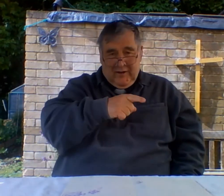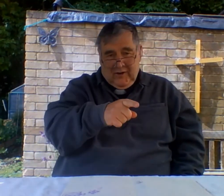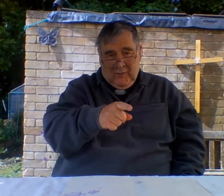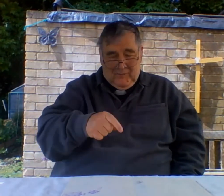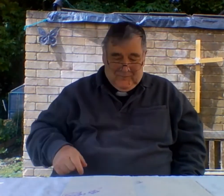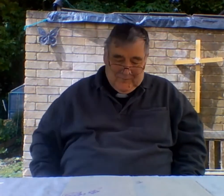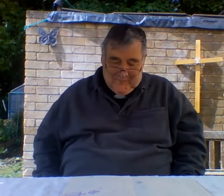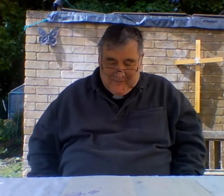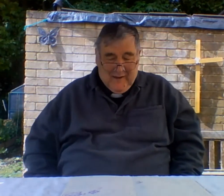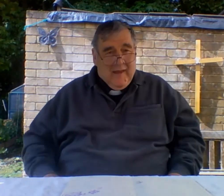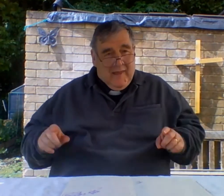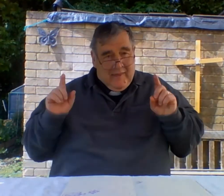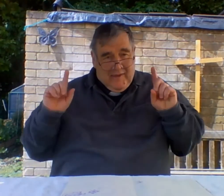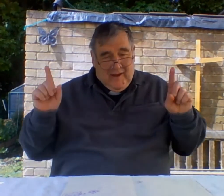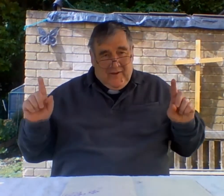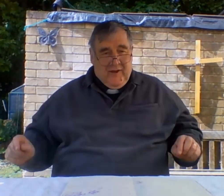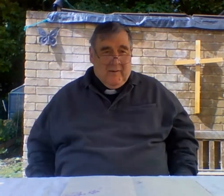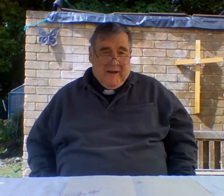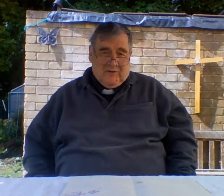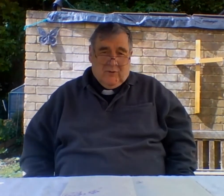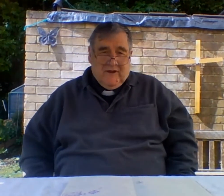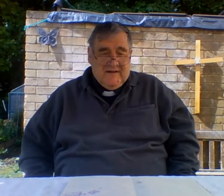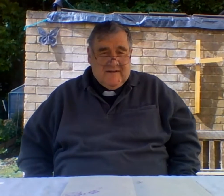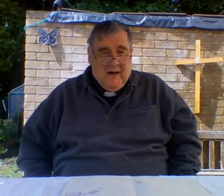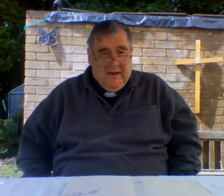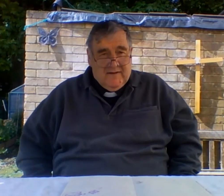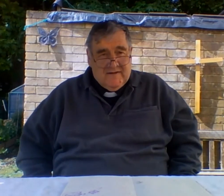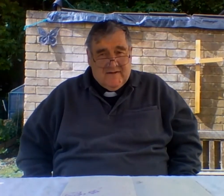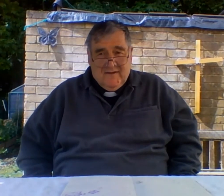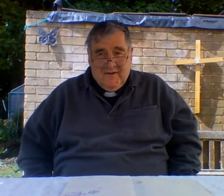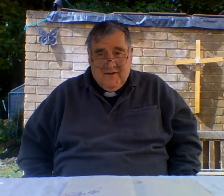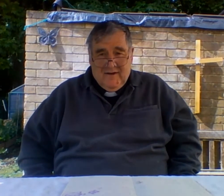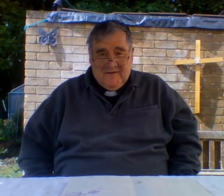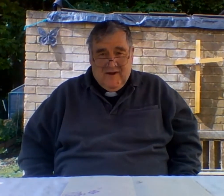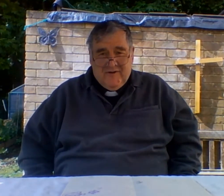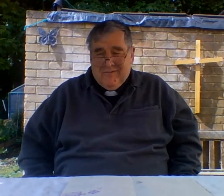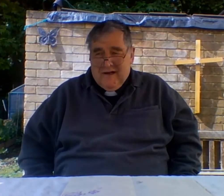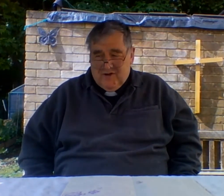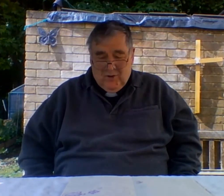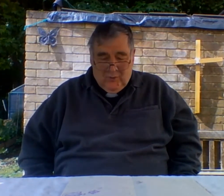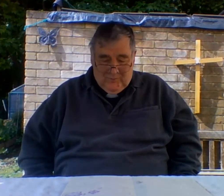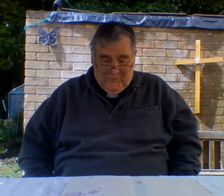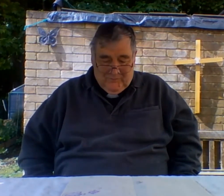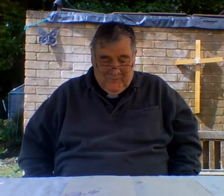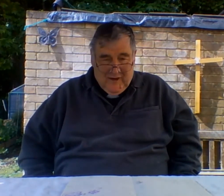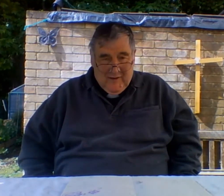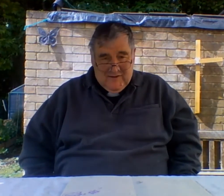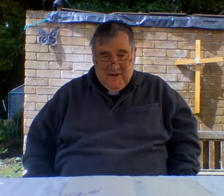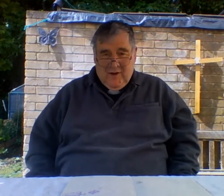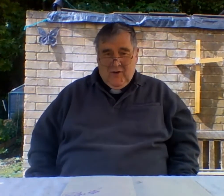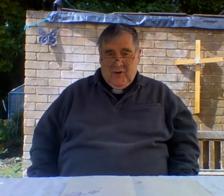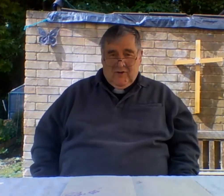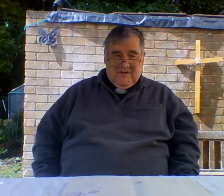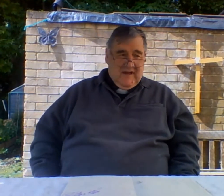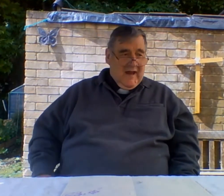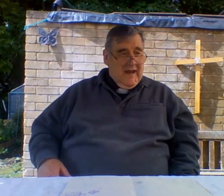you the other thing about all these signs is they're directional so you can say